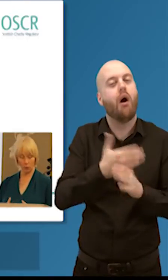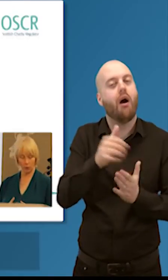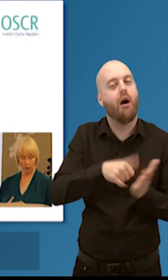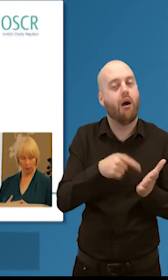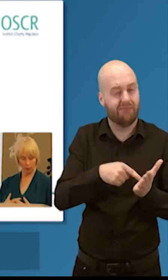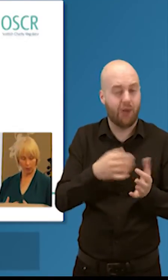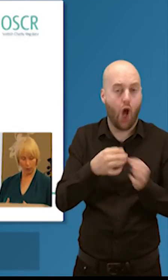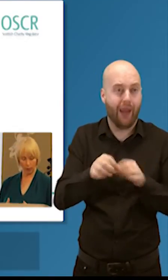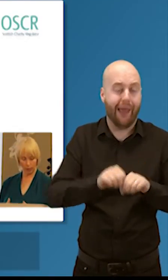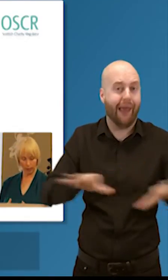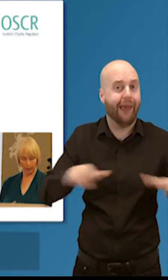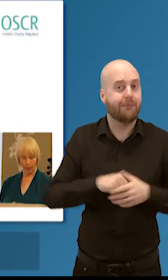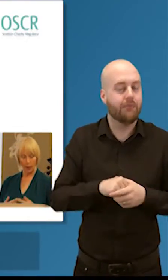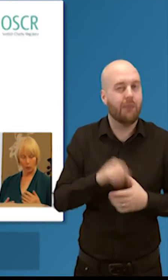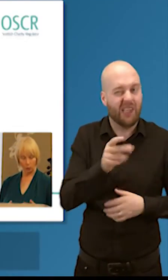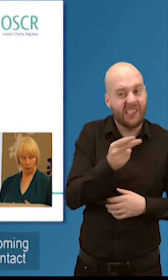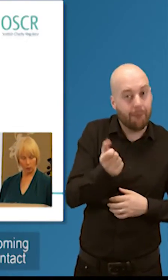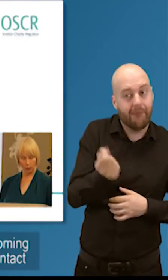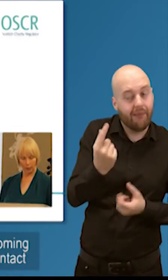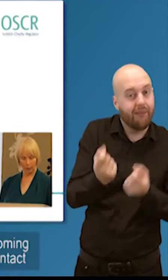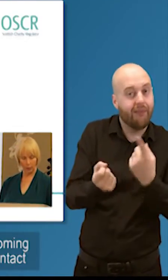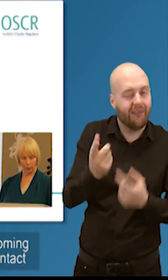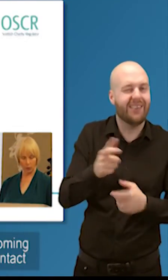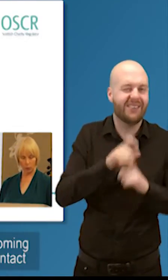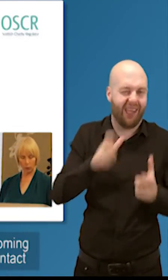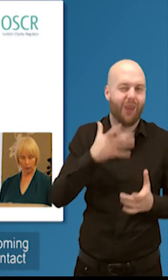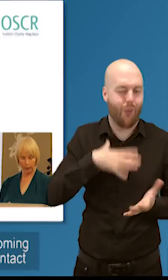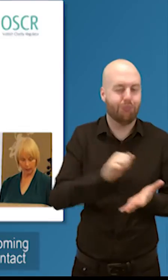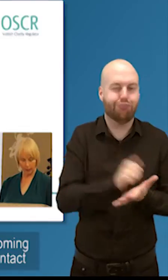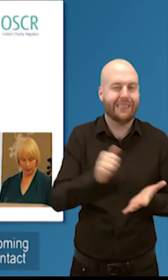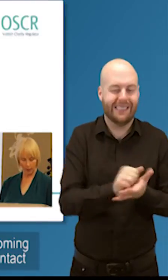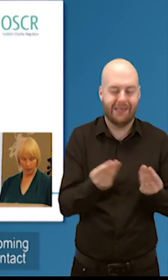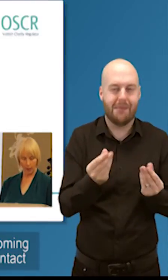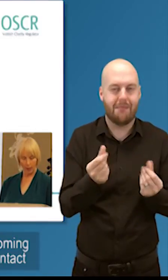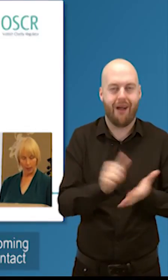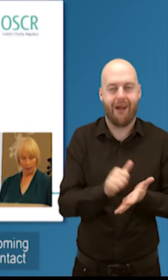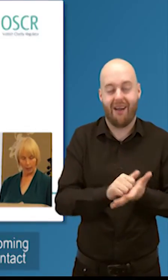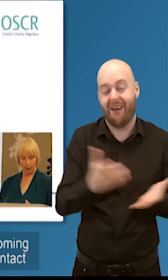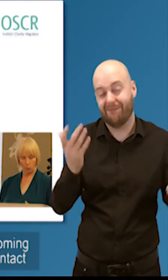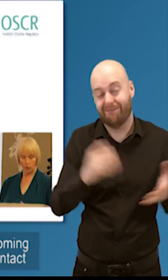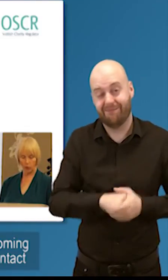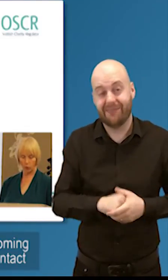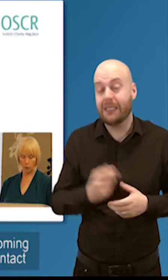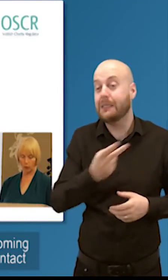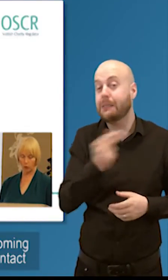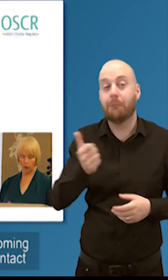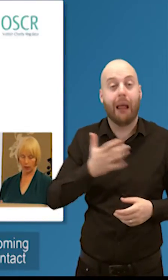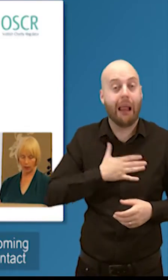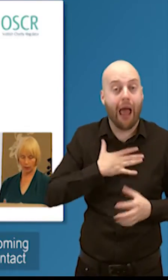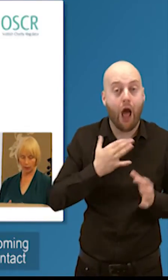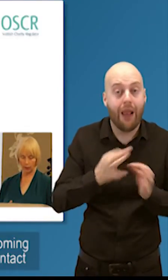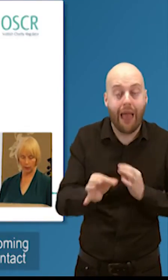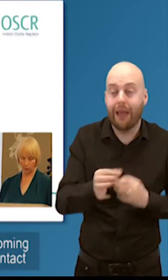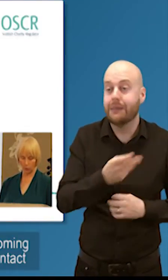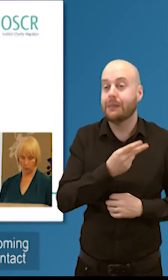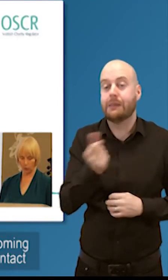that the vast majority of things are available online we've got an advanced suite of online guidance coming and and more efficient ways to try